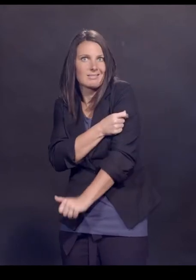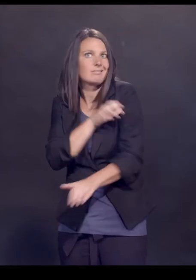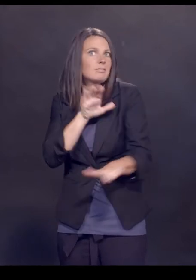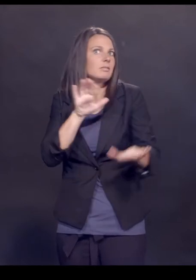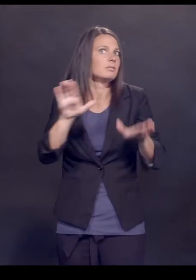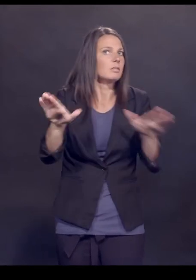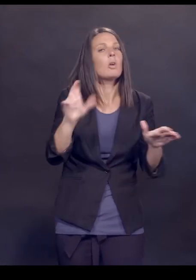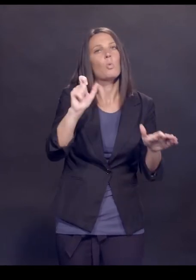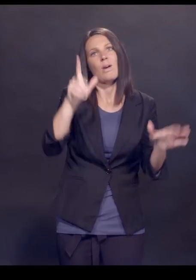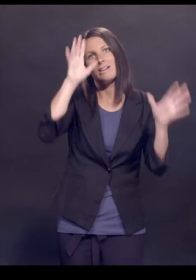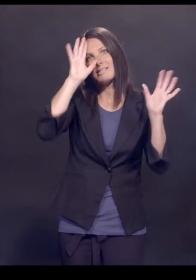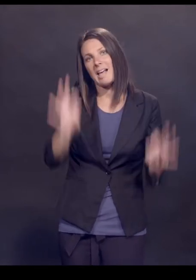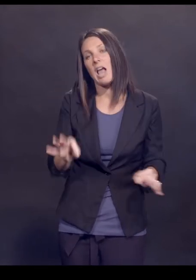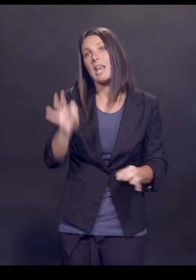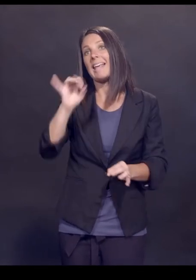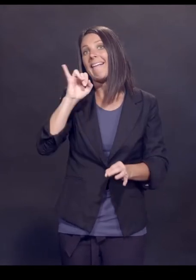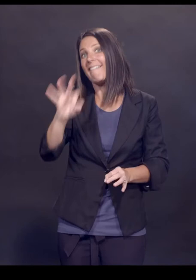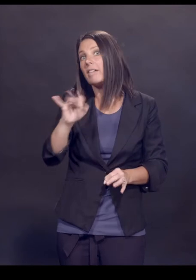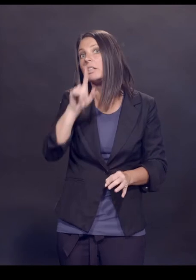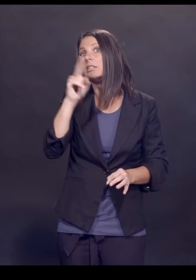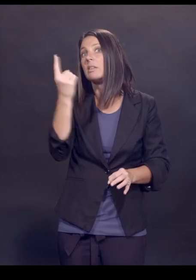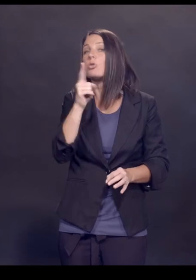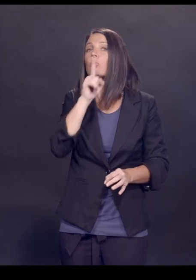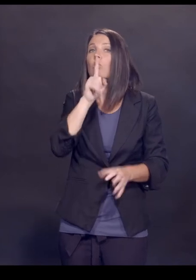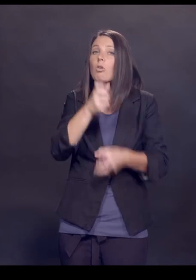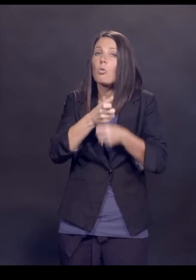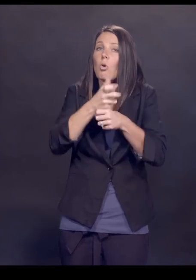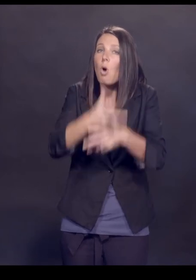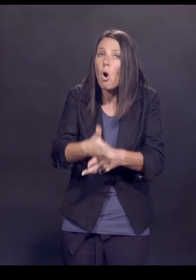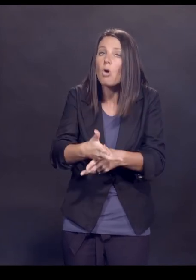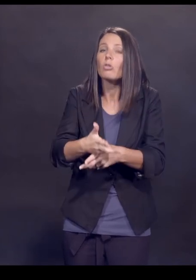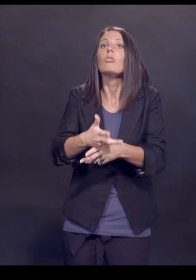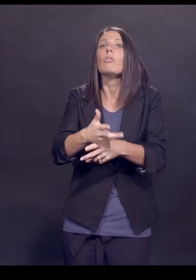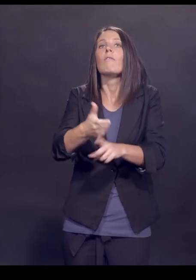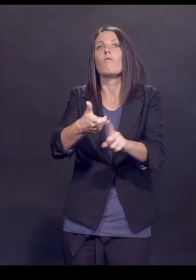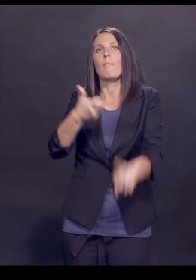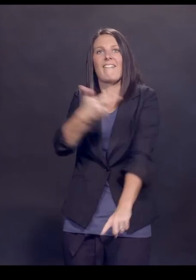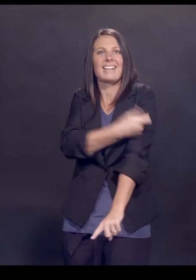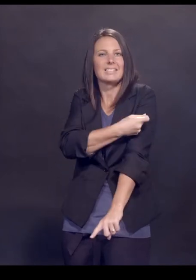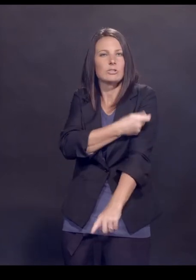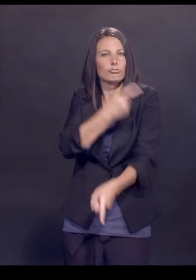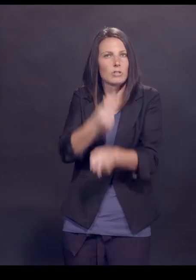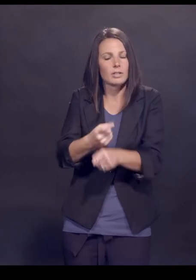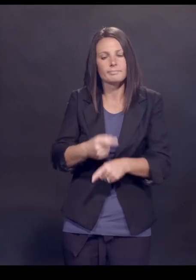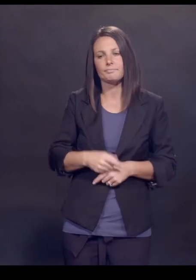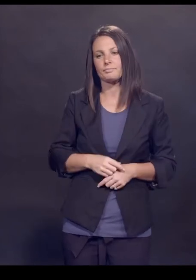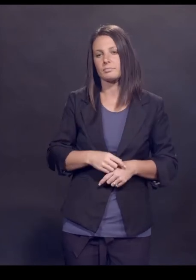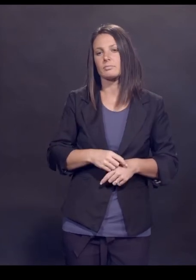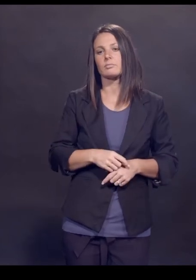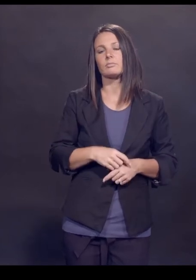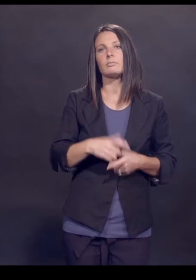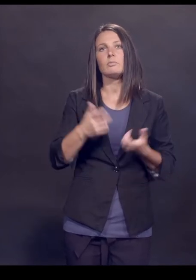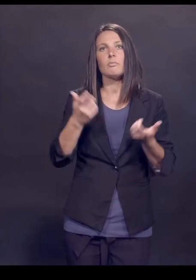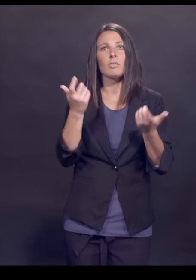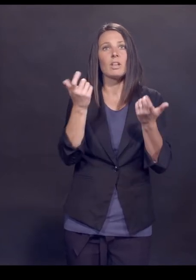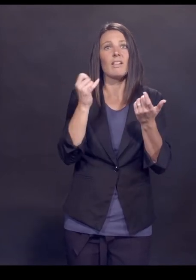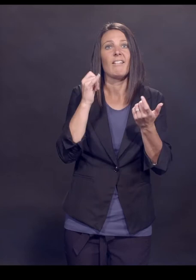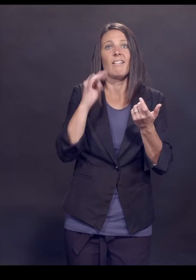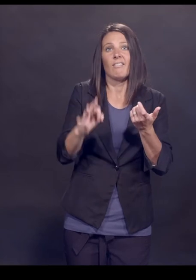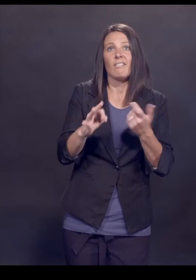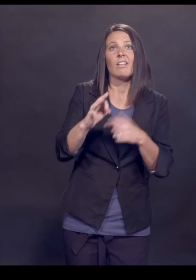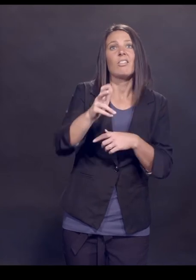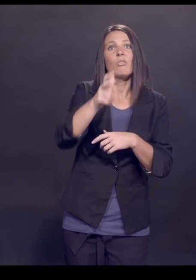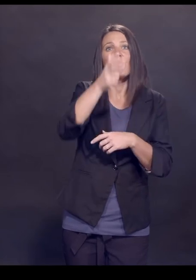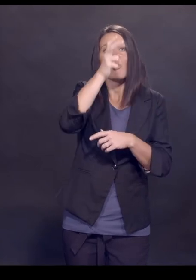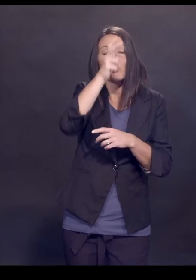way you can determine whether or not something really is causally associated with a vaccine, right? I mean, you know, the rooster crows, the sun comes up. The rooster